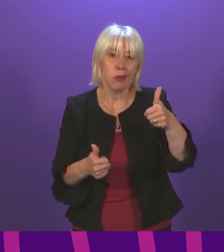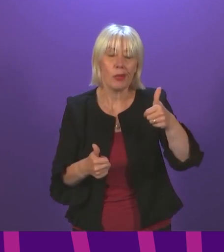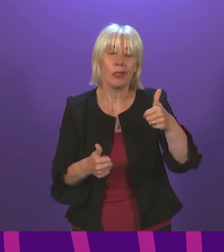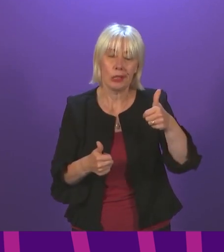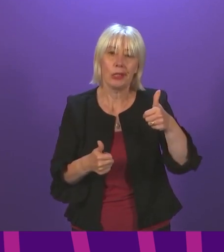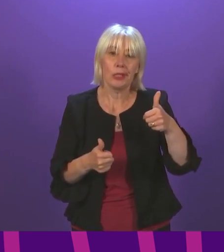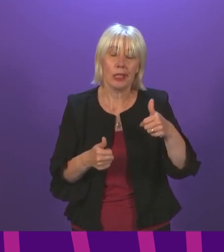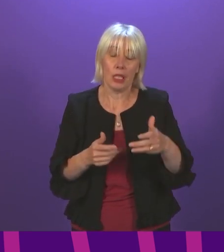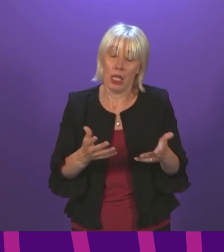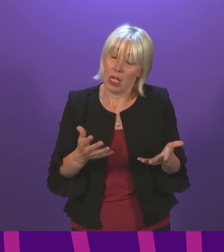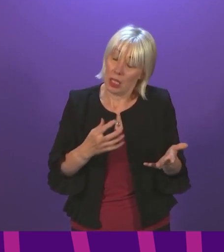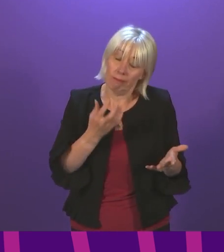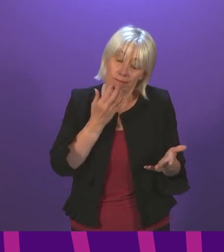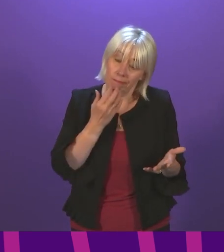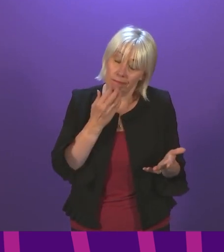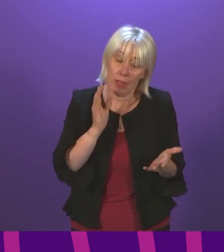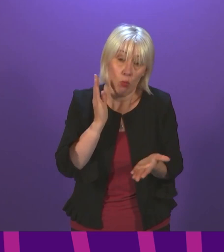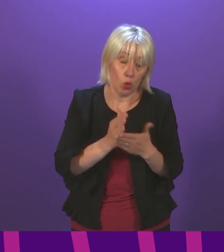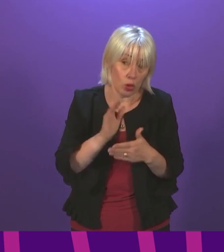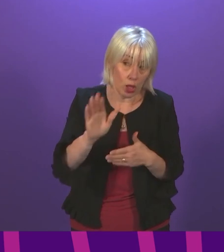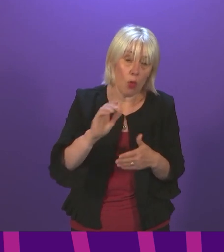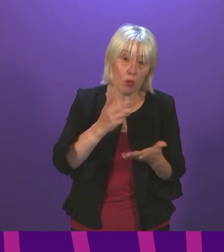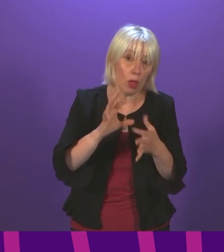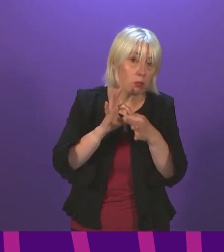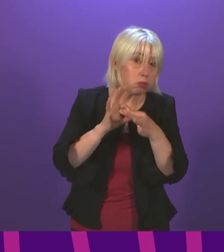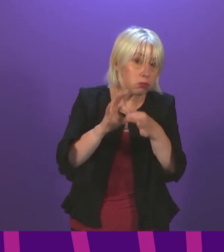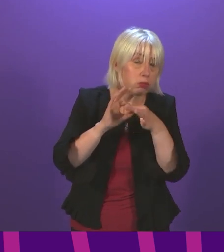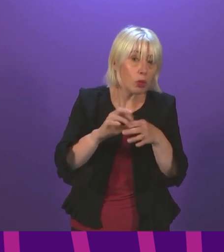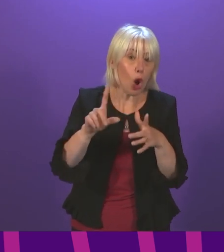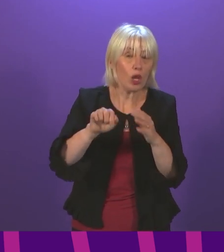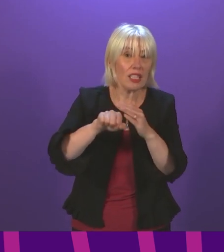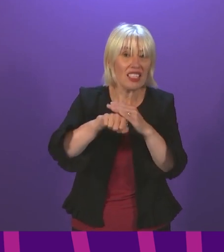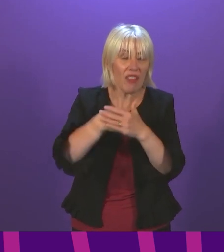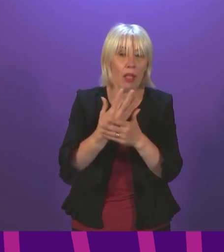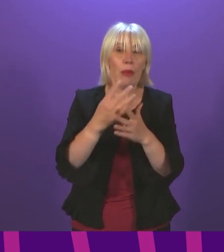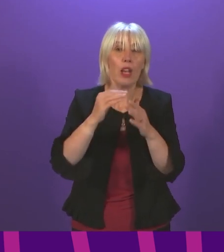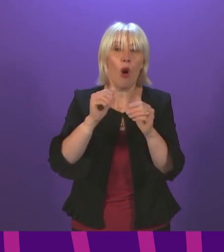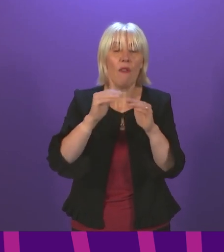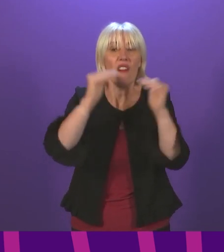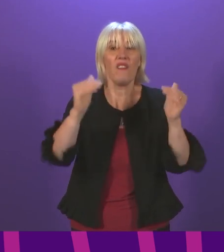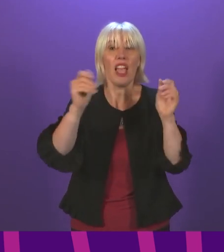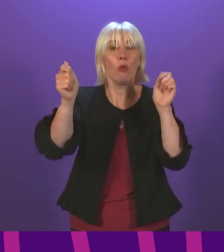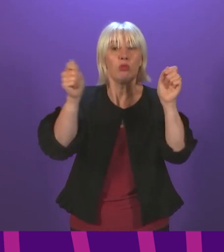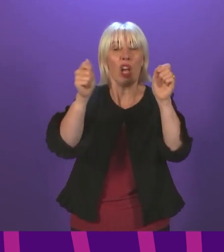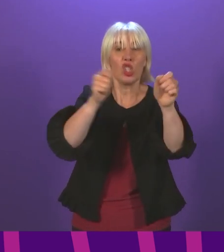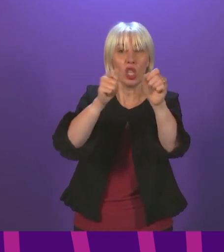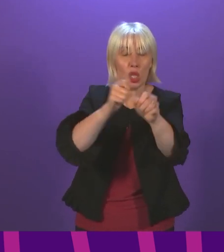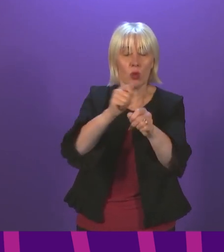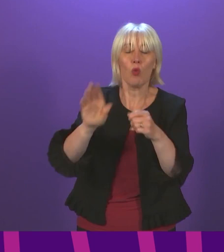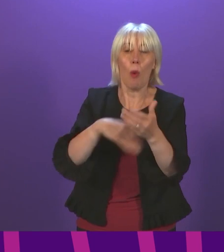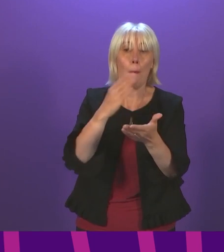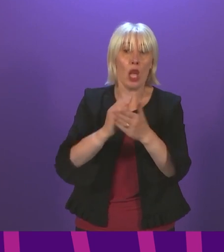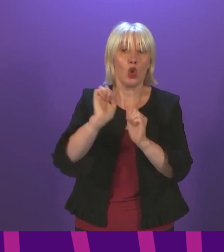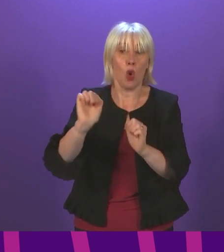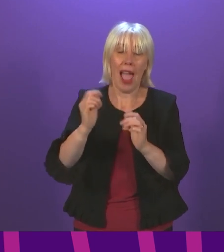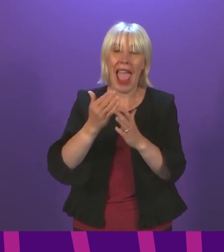that includes women. So, I can assure Karen Adam that our engagement on the development of just transition plans will seek to amplify the